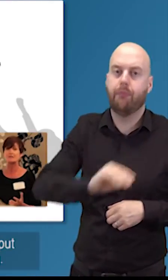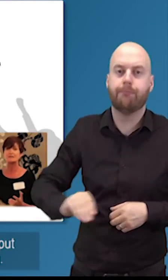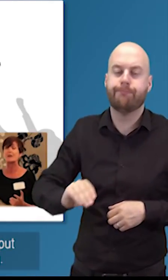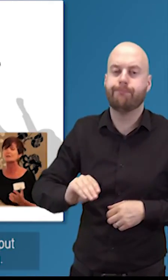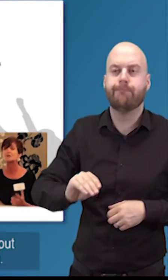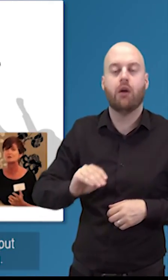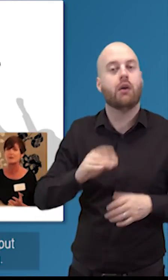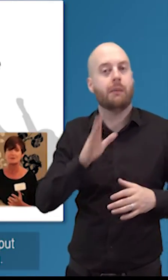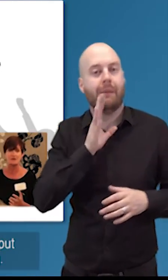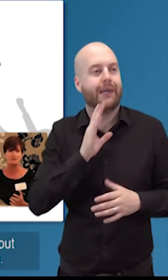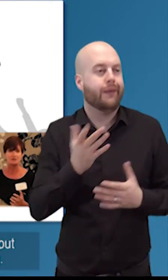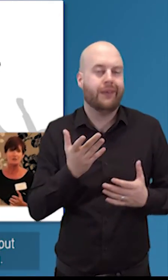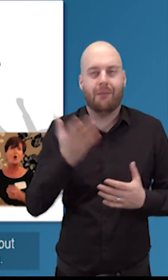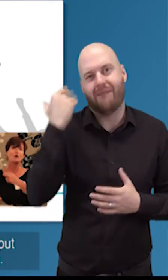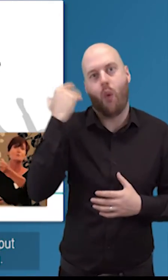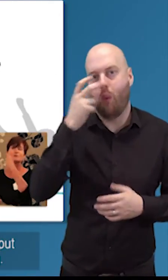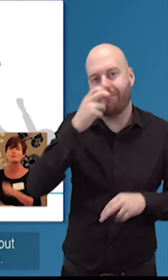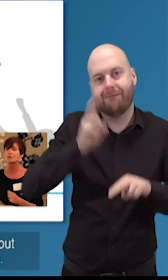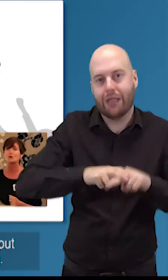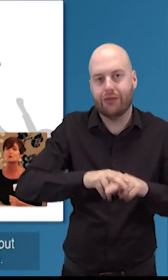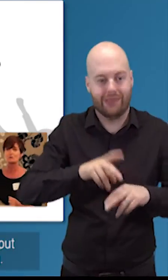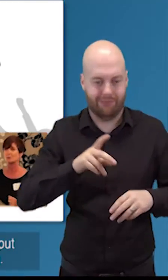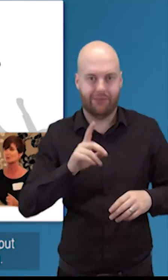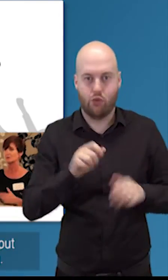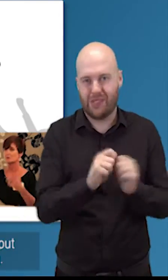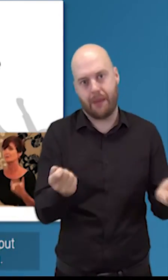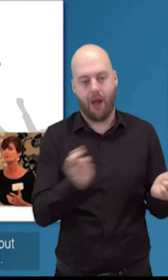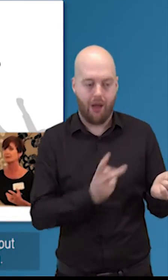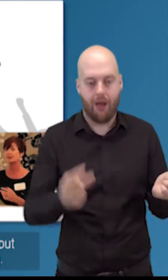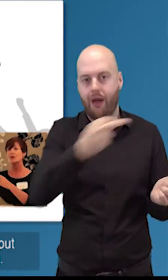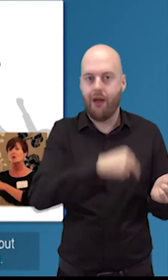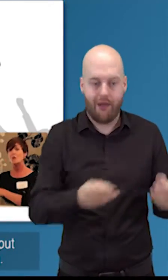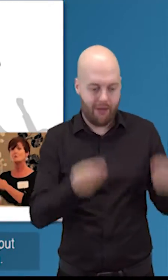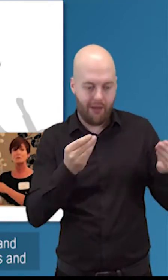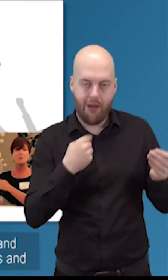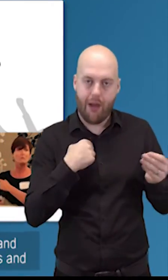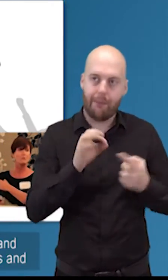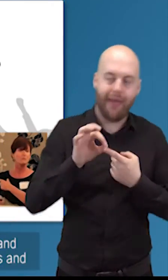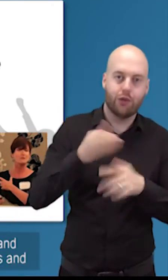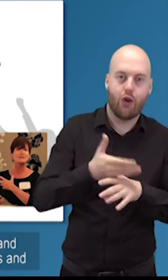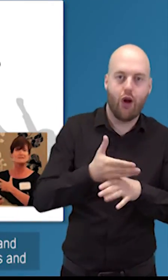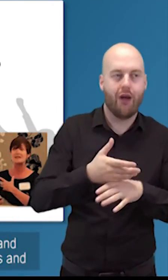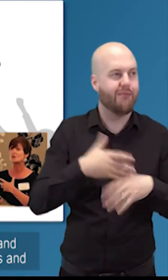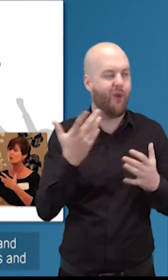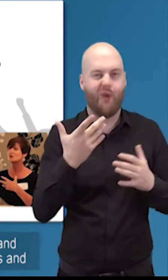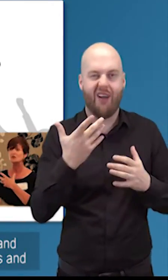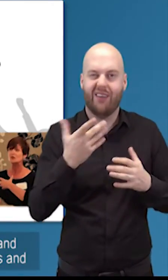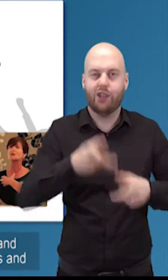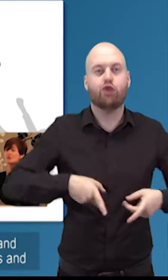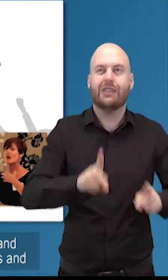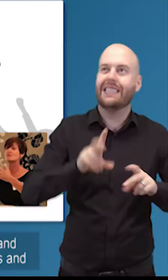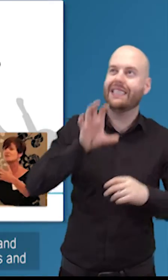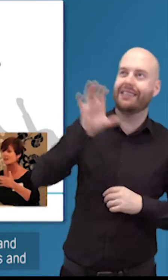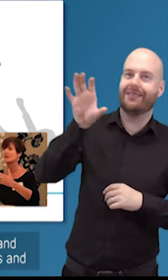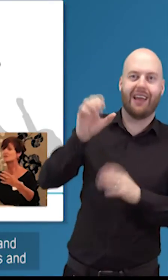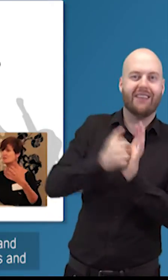take out an expensive newspaper article or you put something on a notice board in some building what we're what we're in the state that you can you